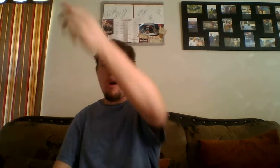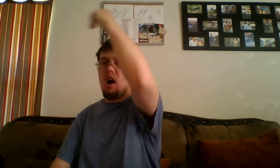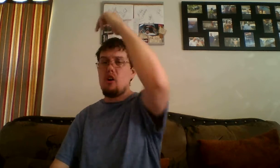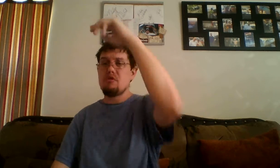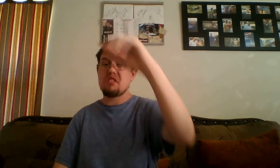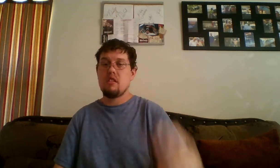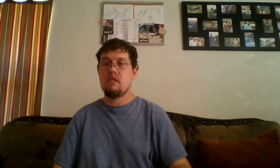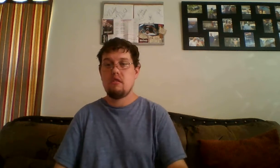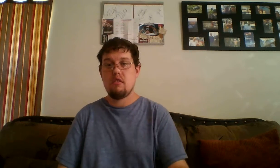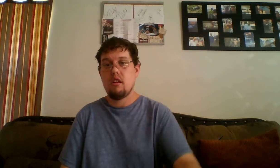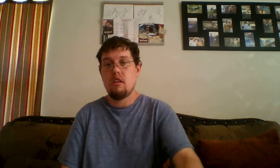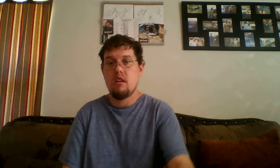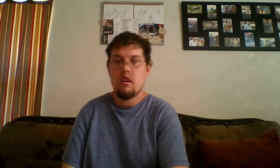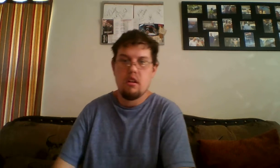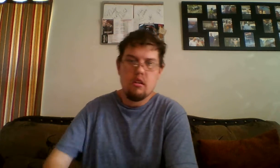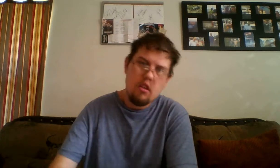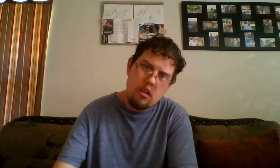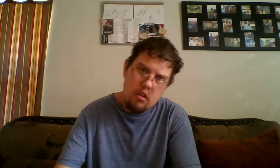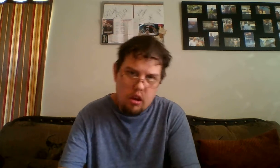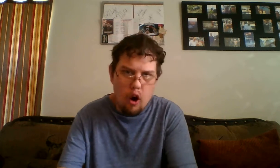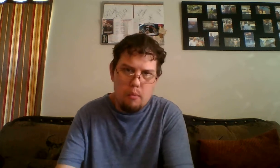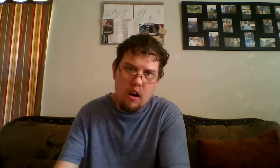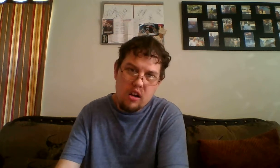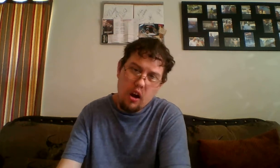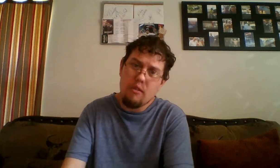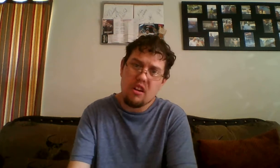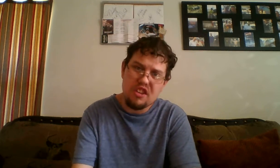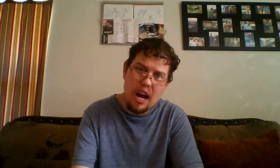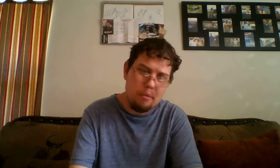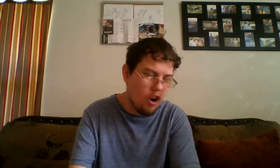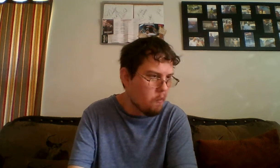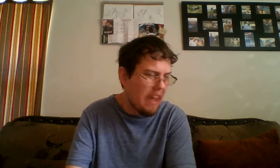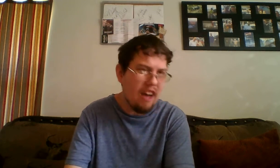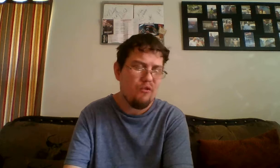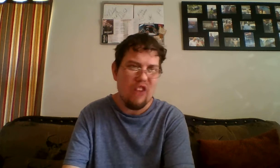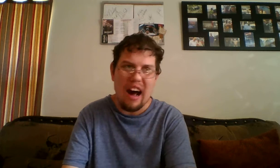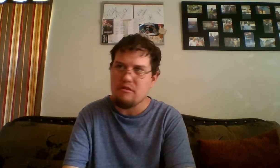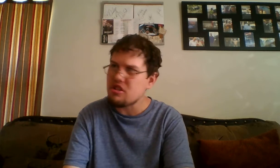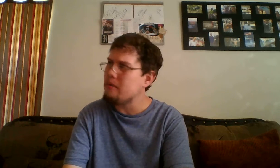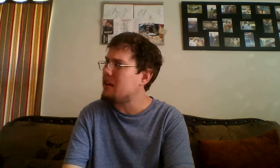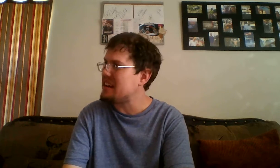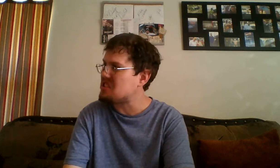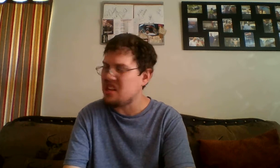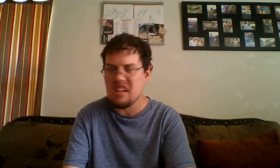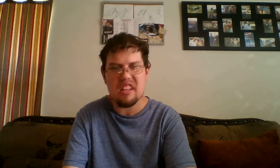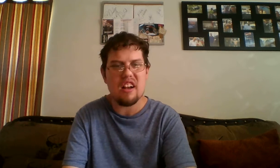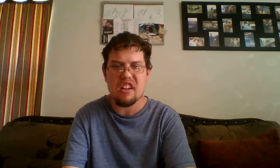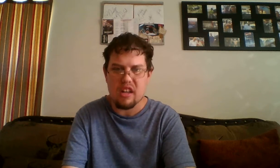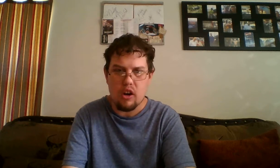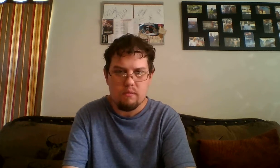Throws Goldberg over the top rope. F5. Suplex City. There you go.